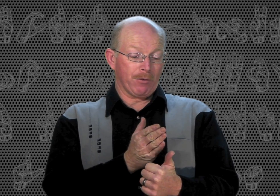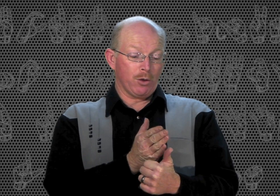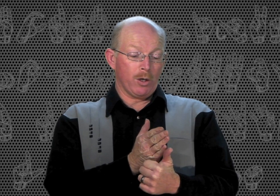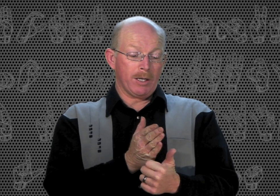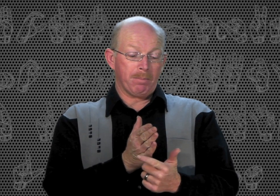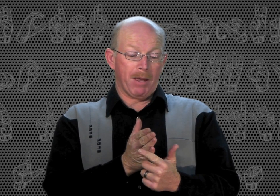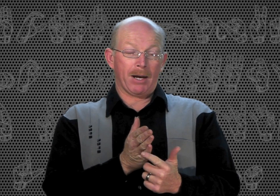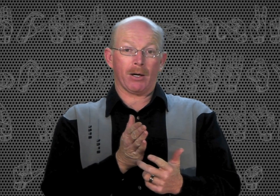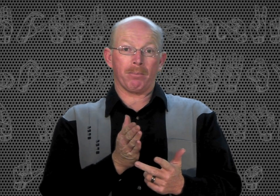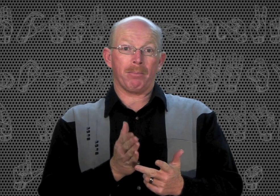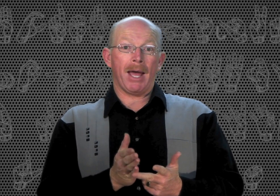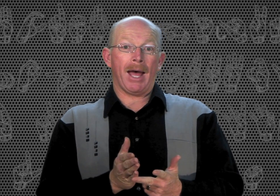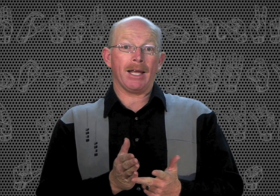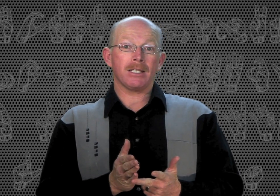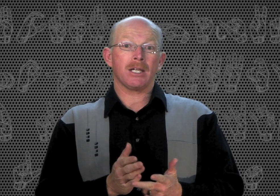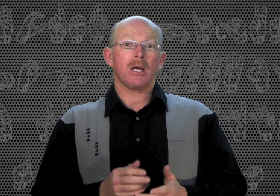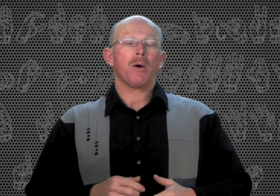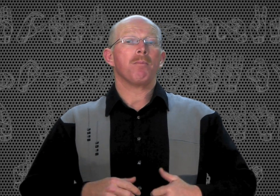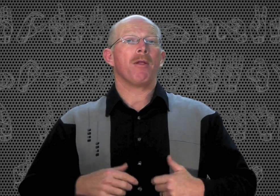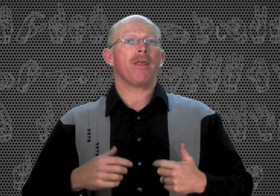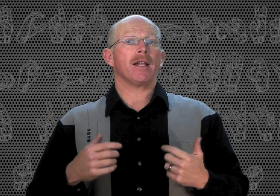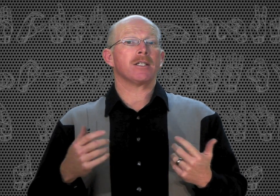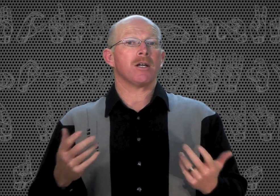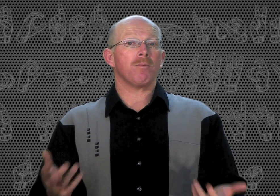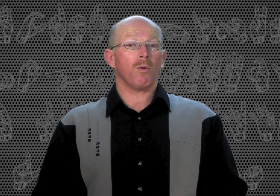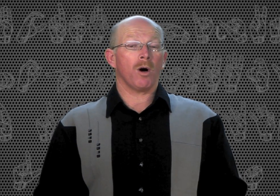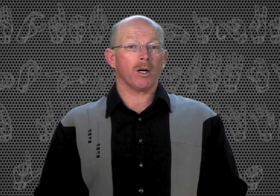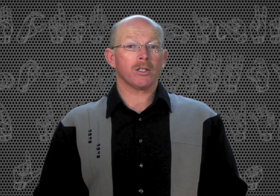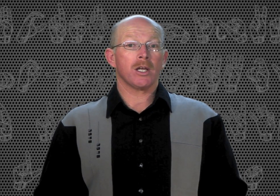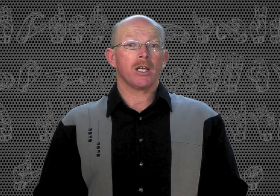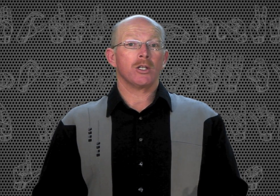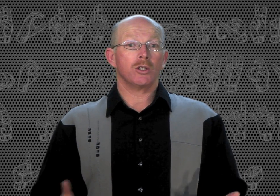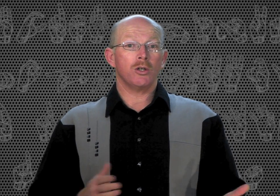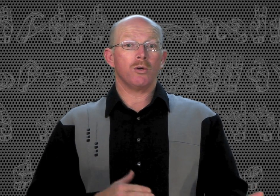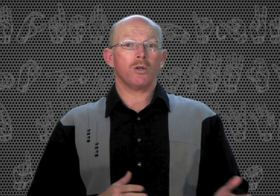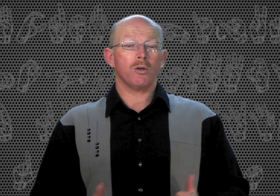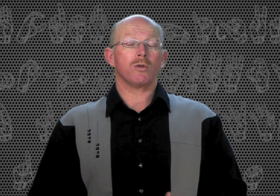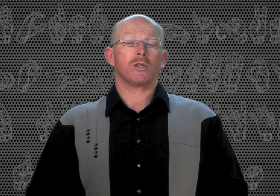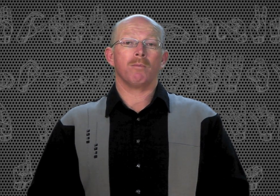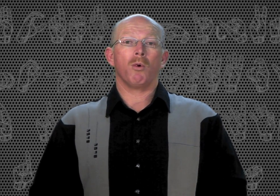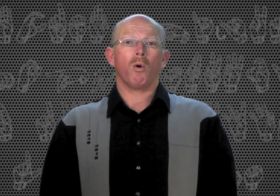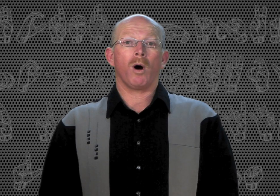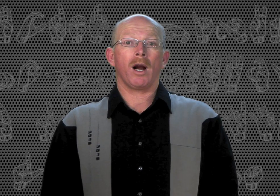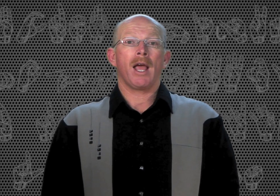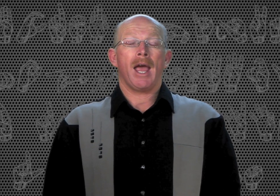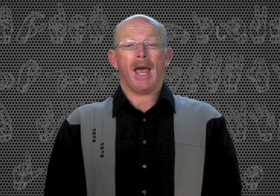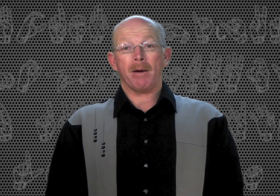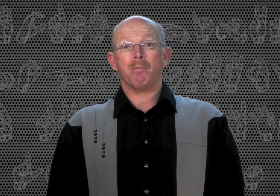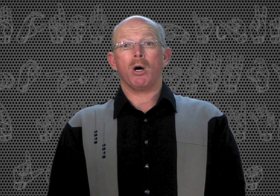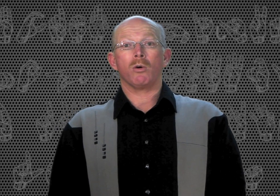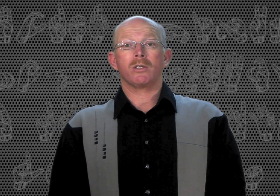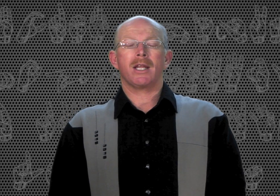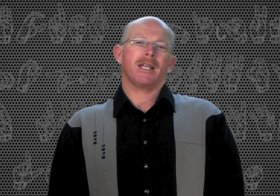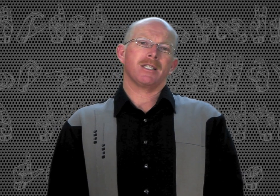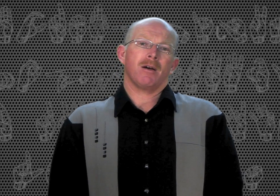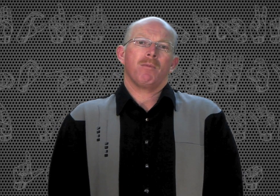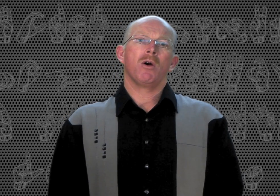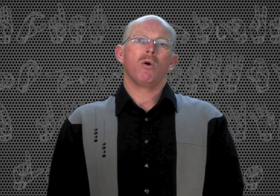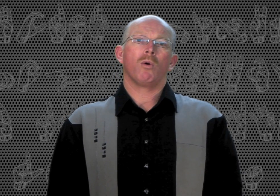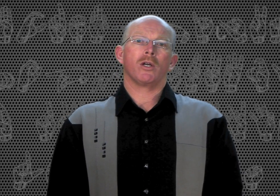good, better, best, but then some words do use the more and most, and then some will